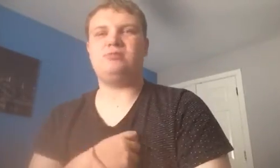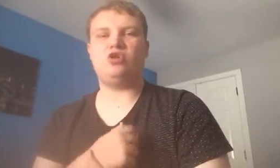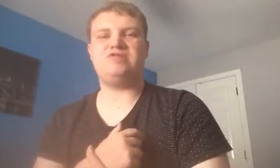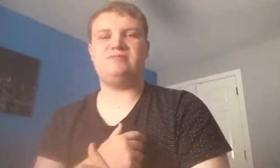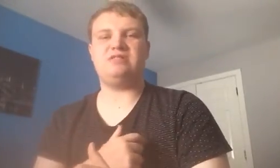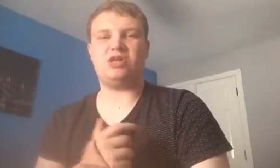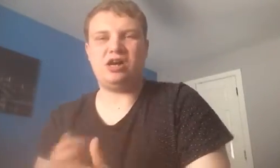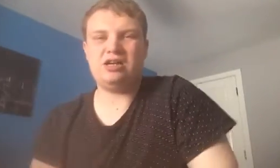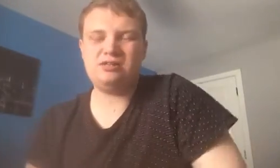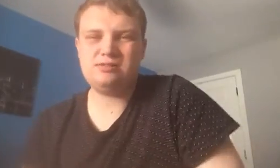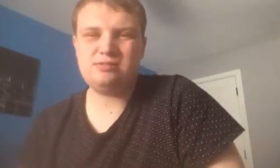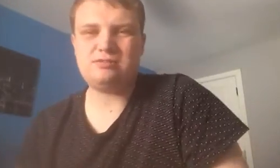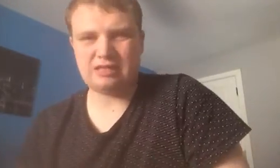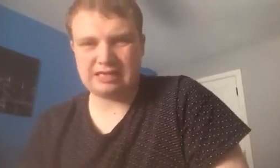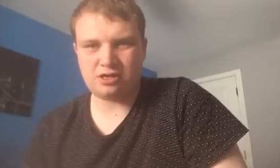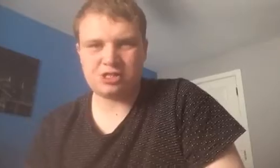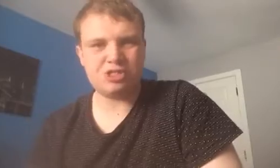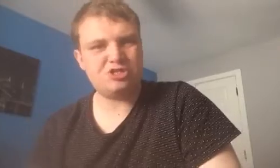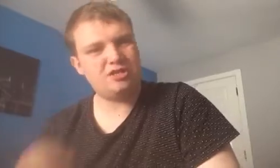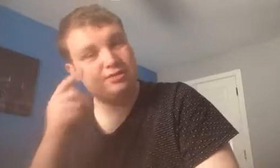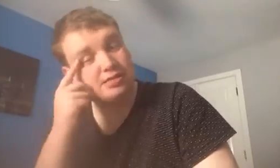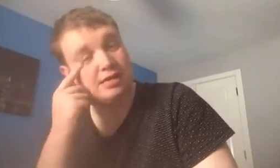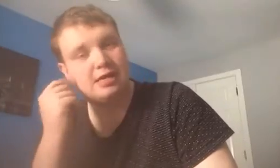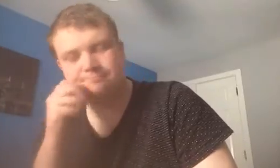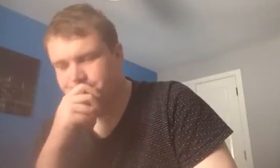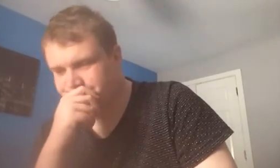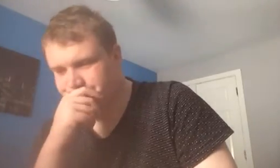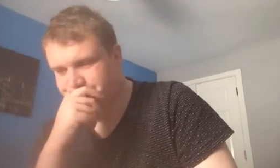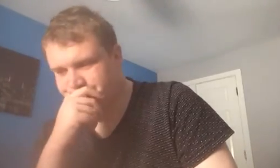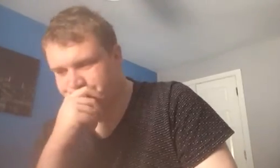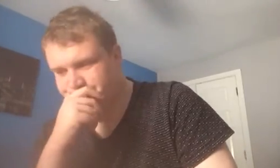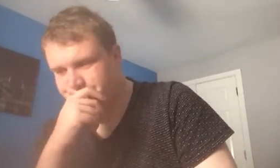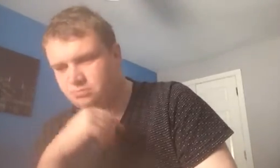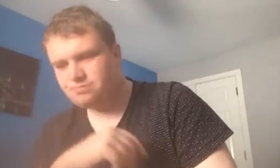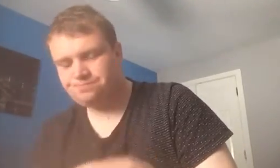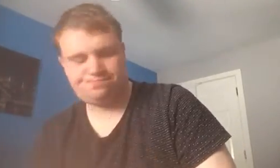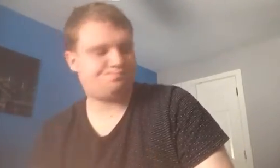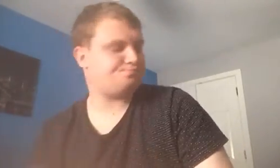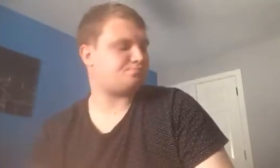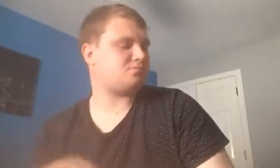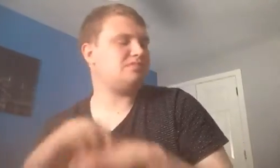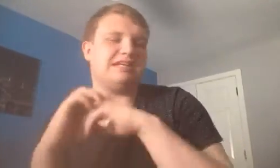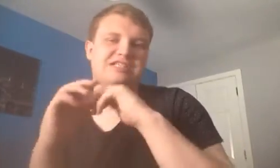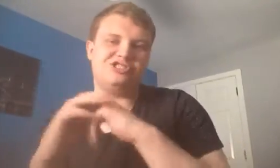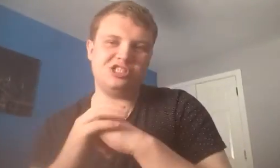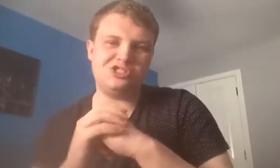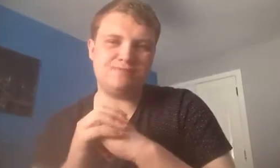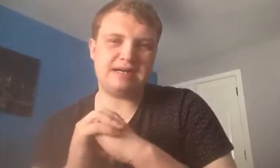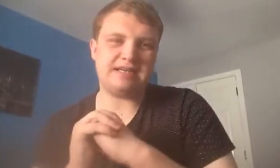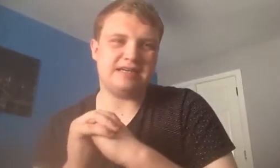obviously because his heart, he had heart surgery, and judging by